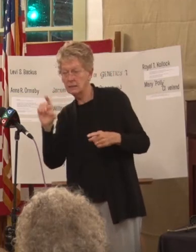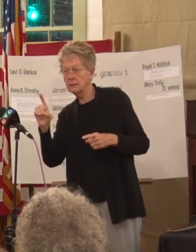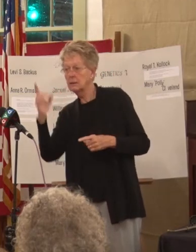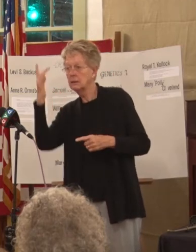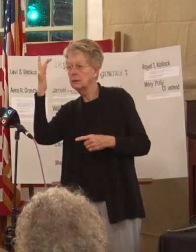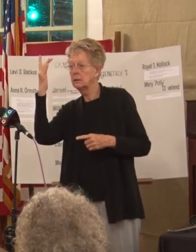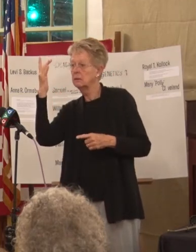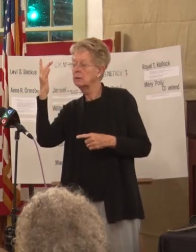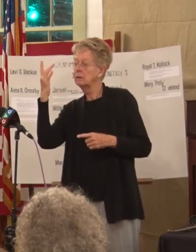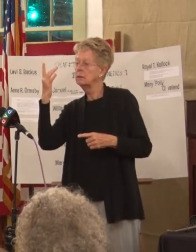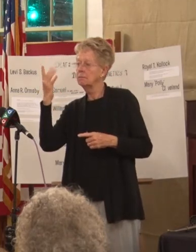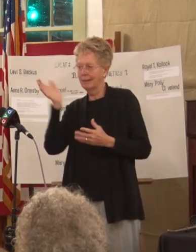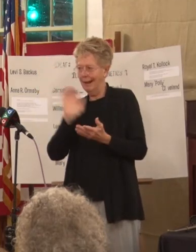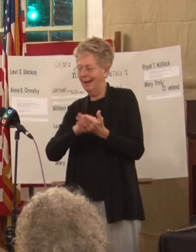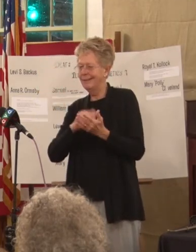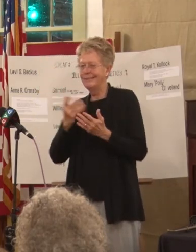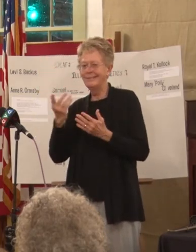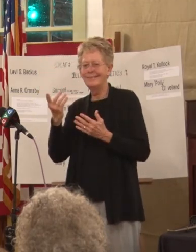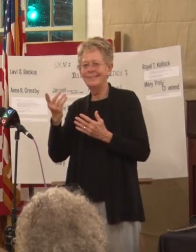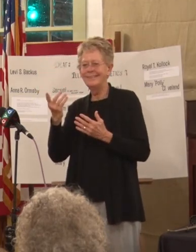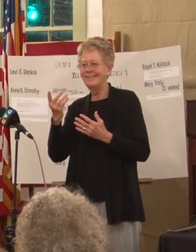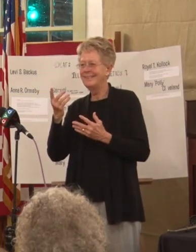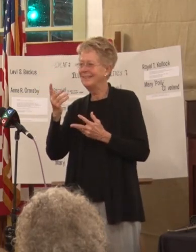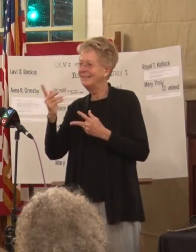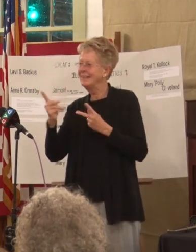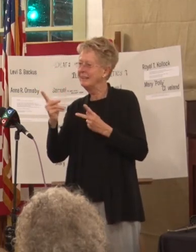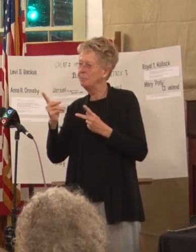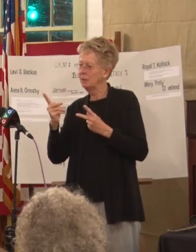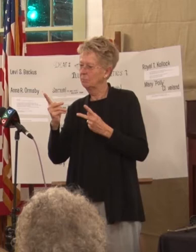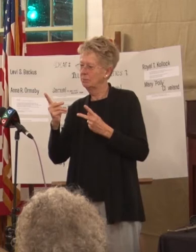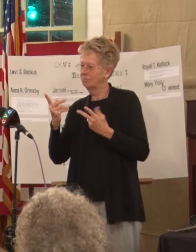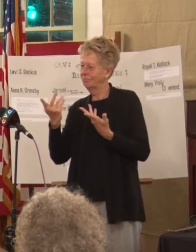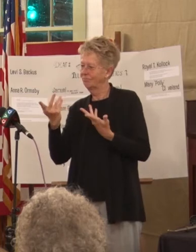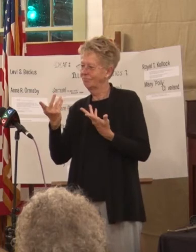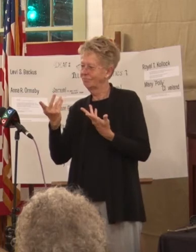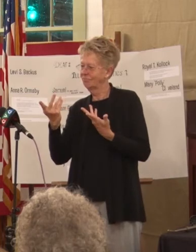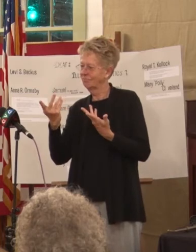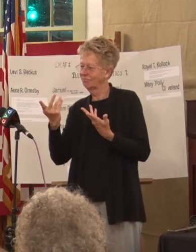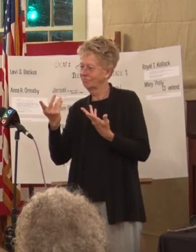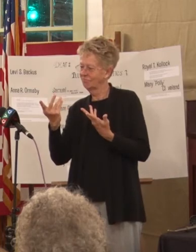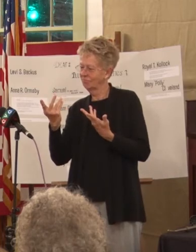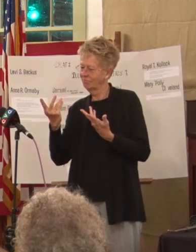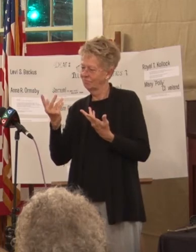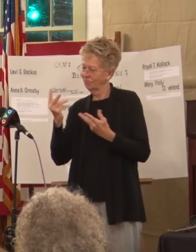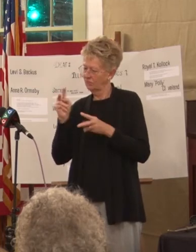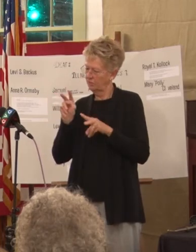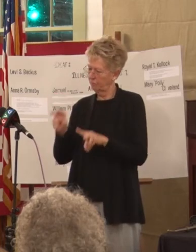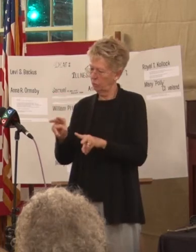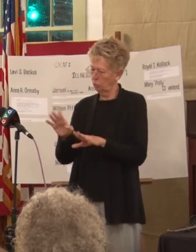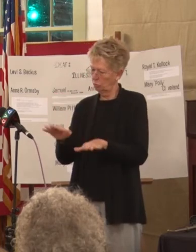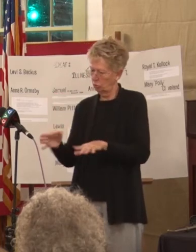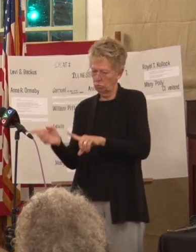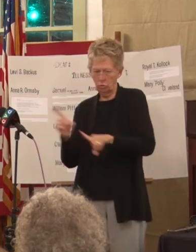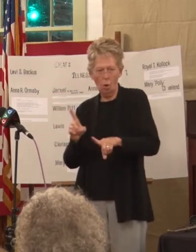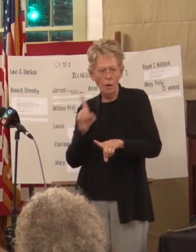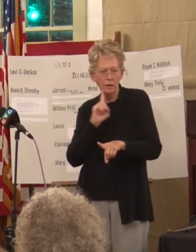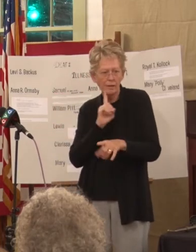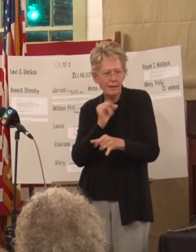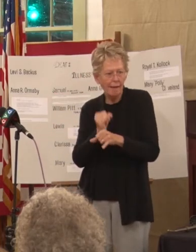again people looked at children going to the deaf school because of